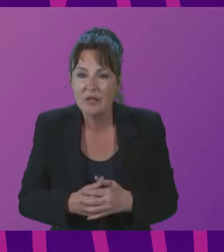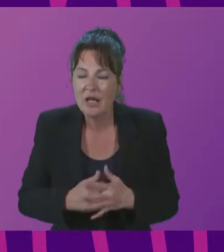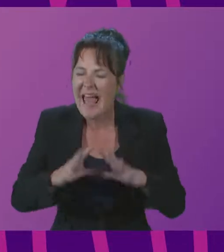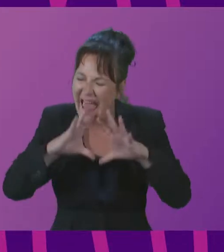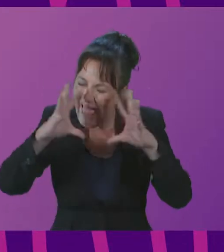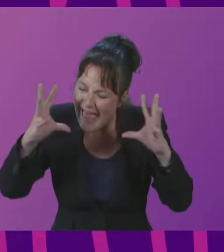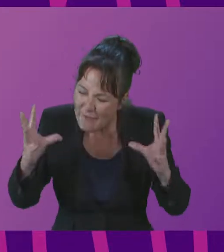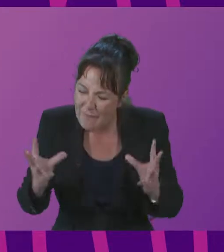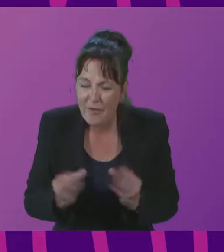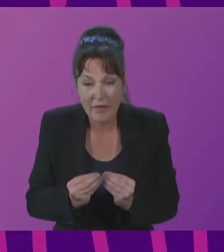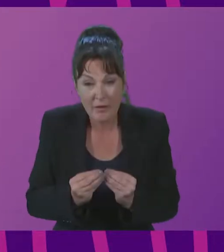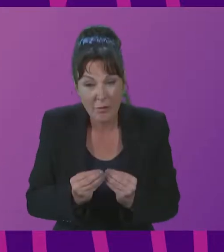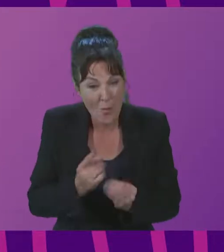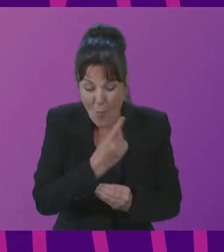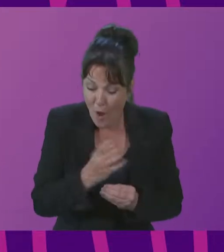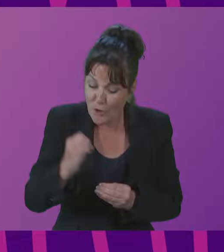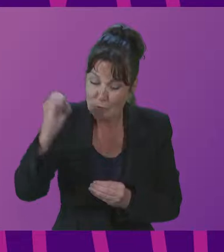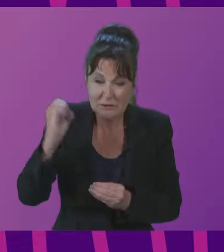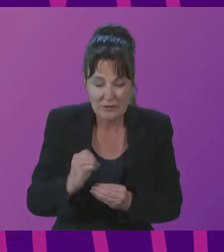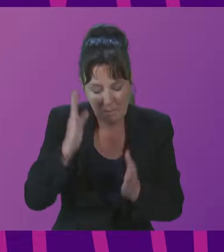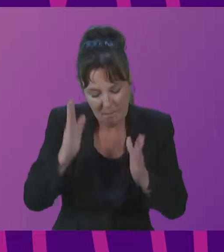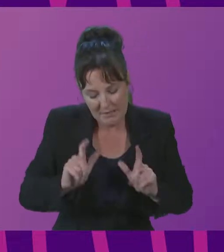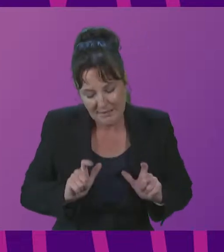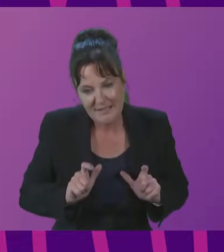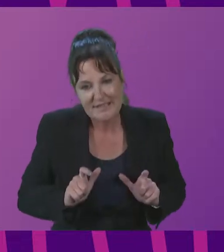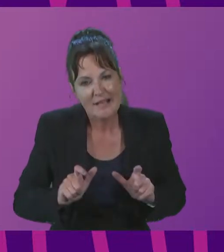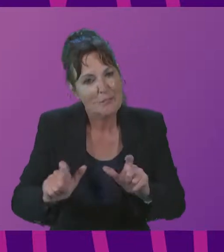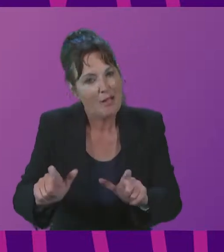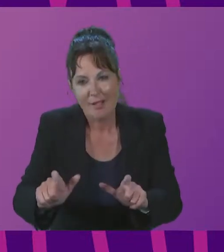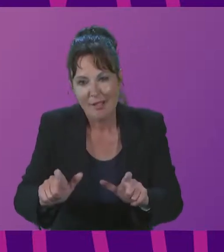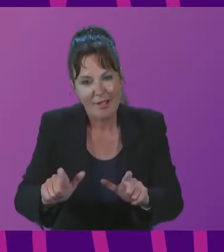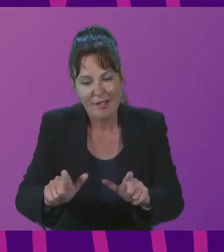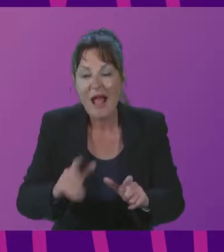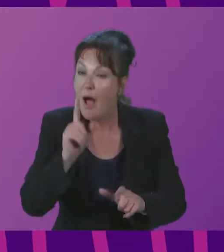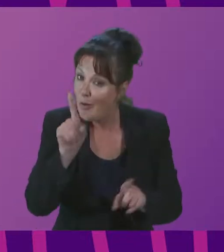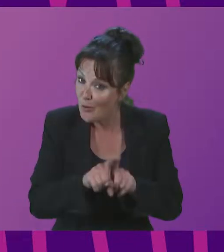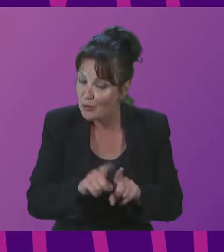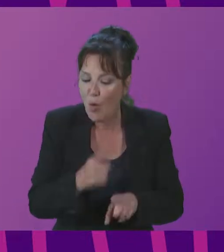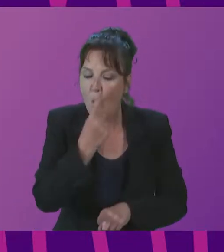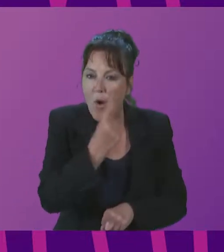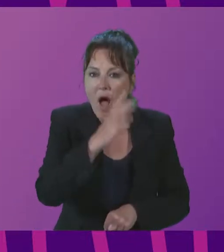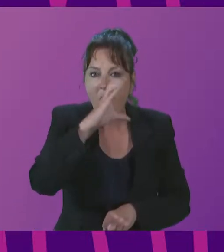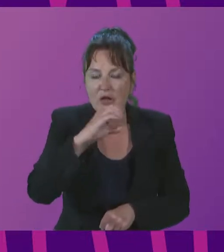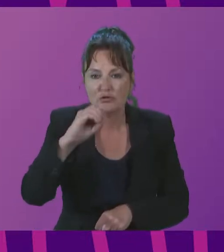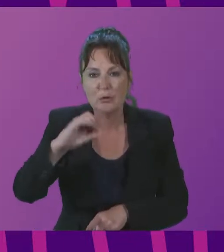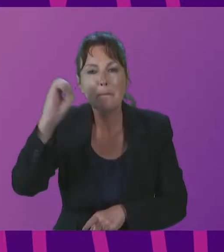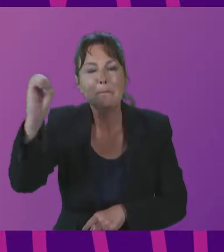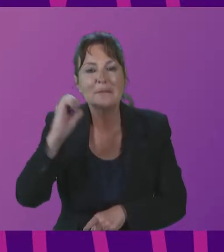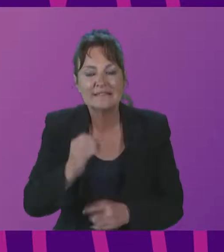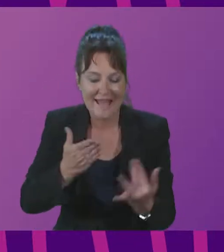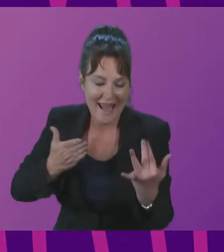everything 100% sustainable and 100% accessible until